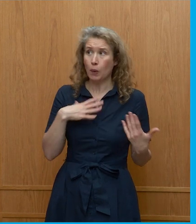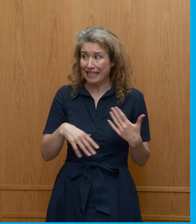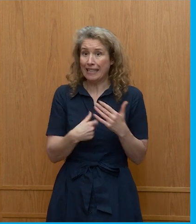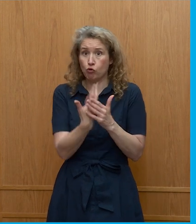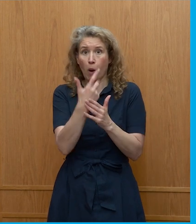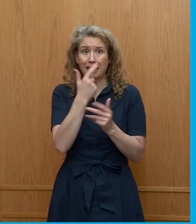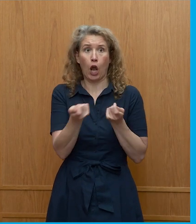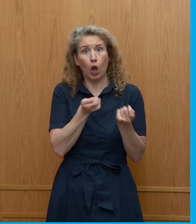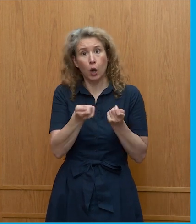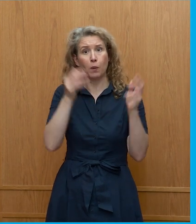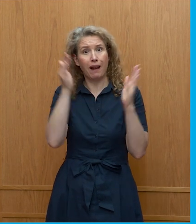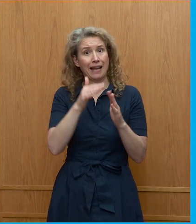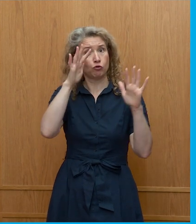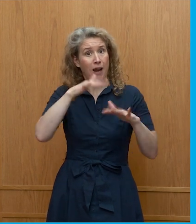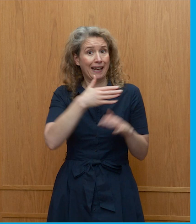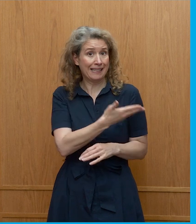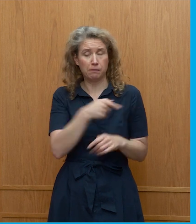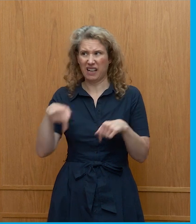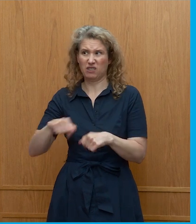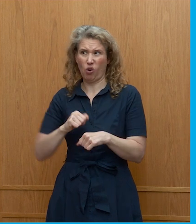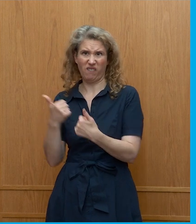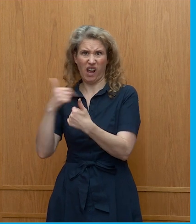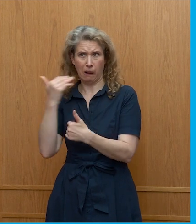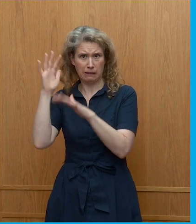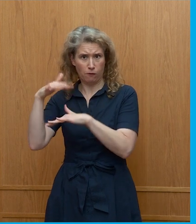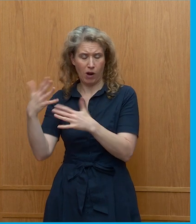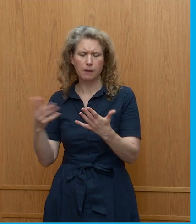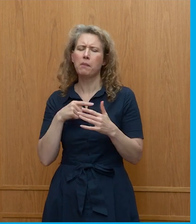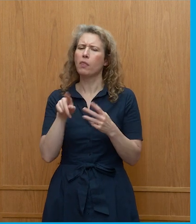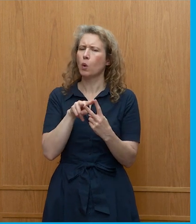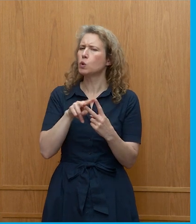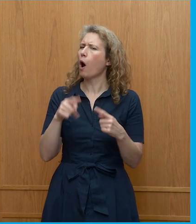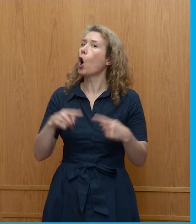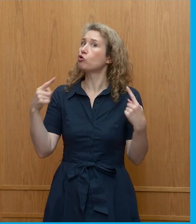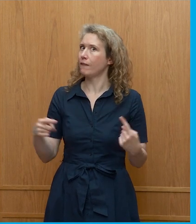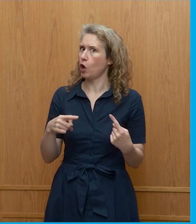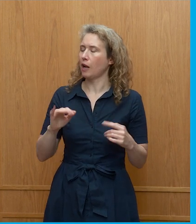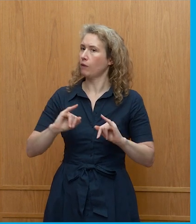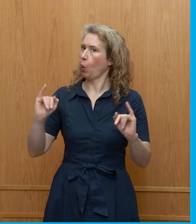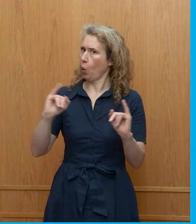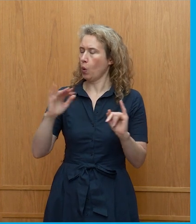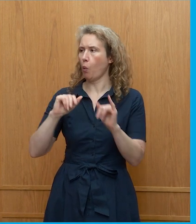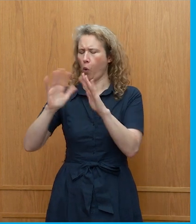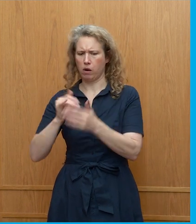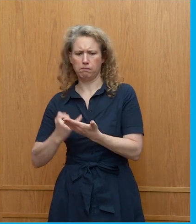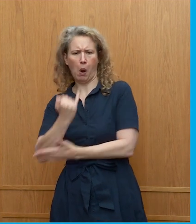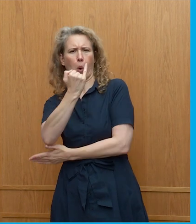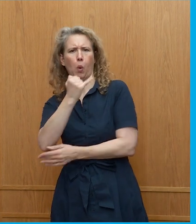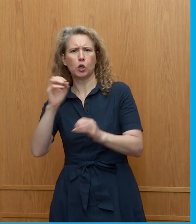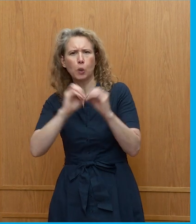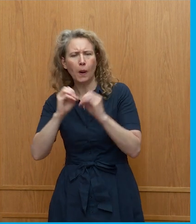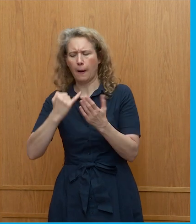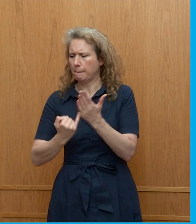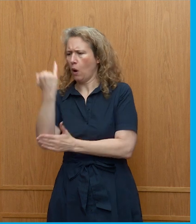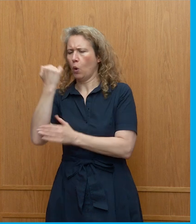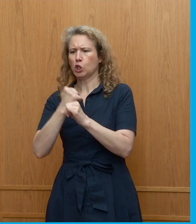North and South America. So I know those are controversial technologies in some parts of the world and in